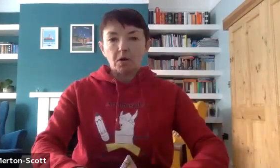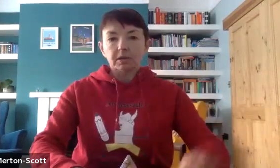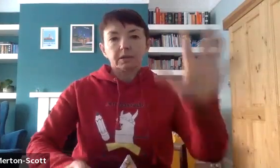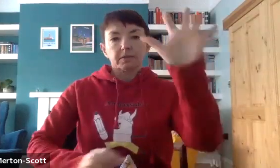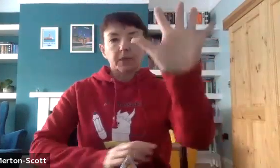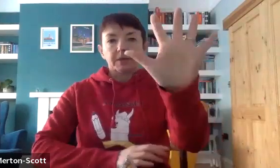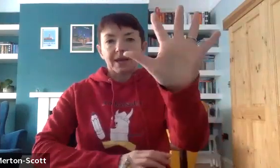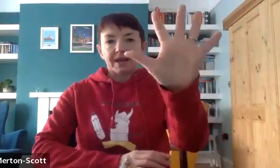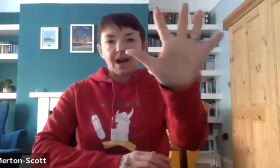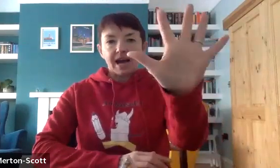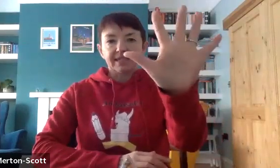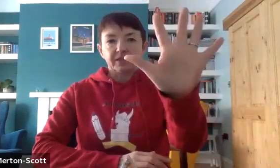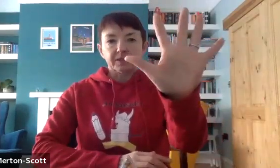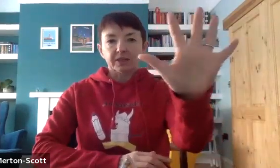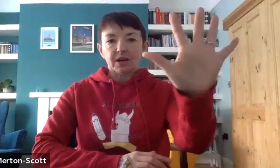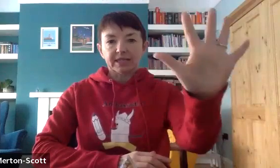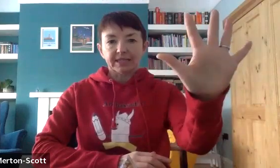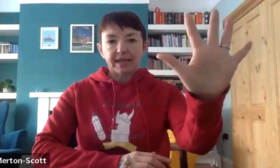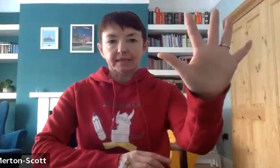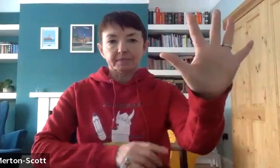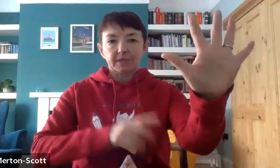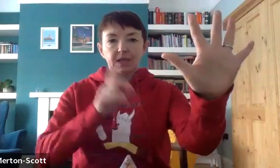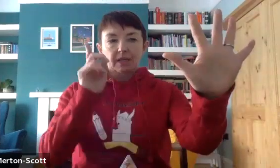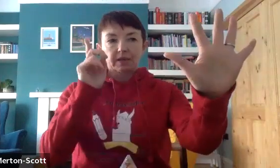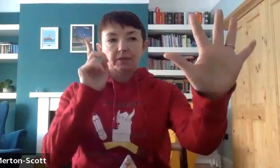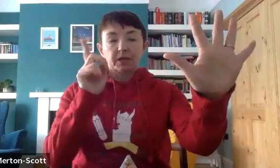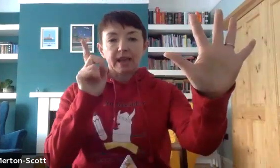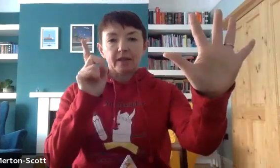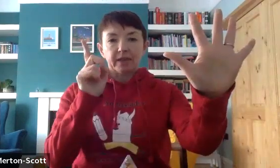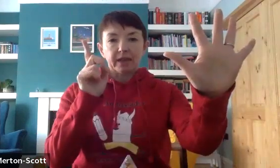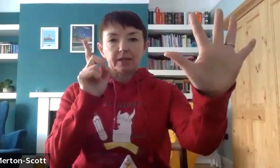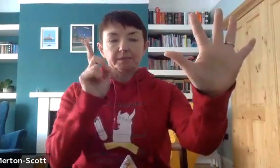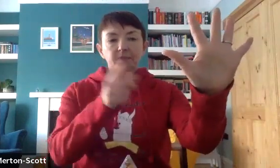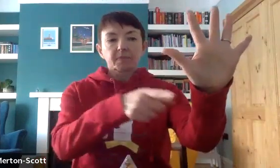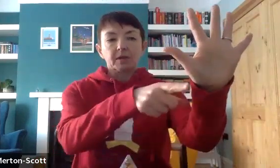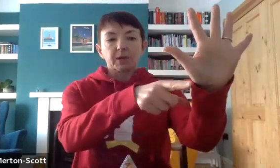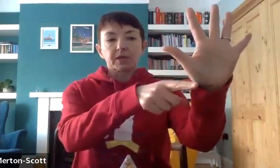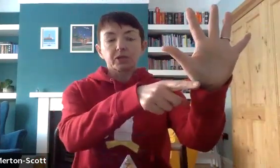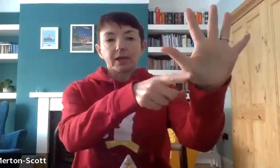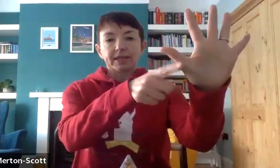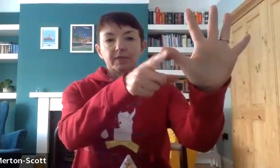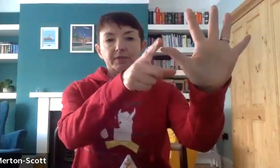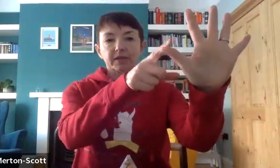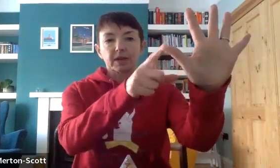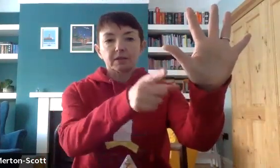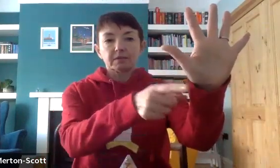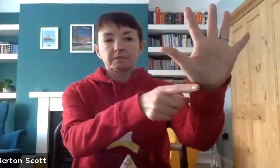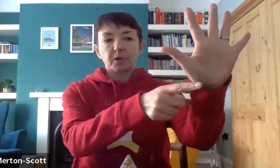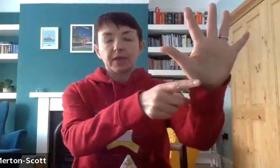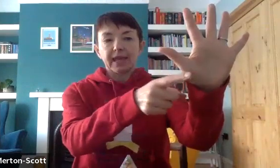we can make our hand into a star instead. So we're going to get our finger, we're going to trace around the star. Breathing